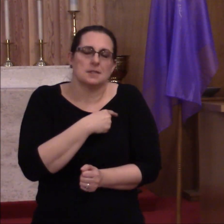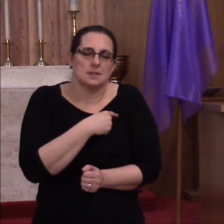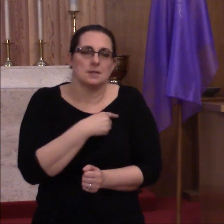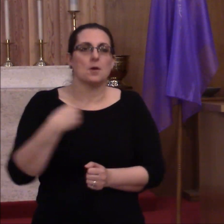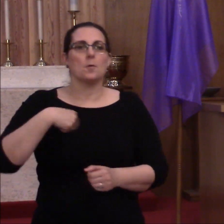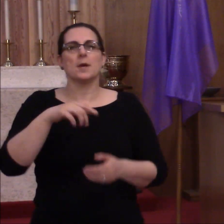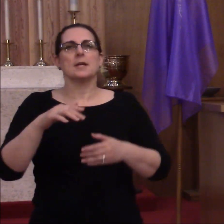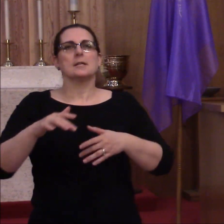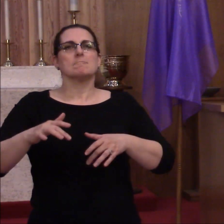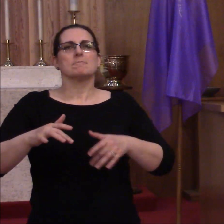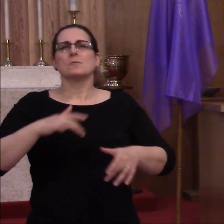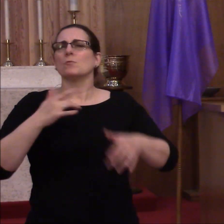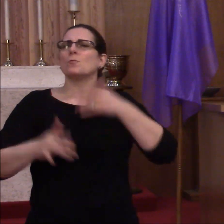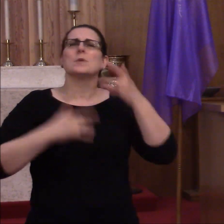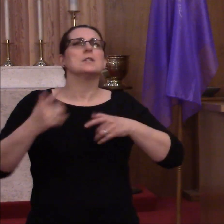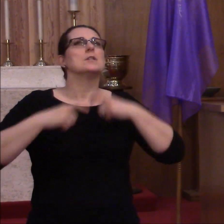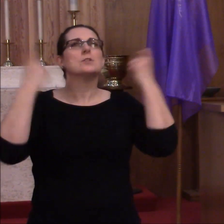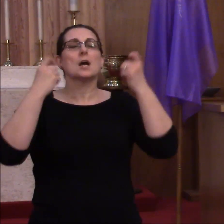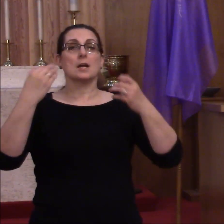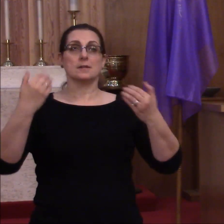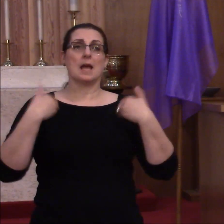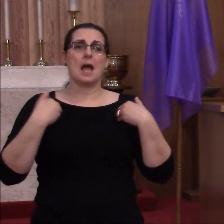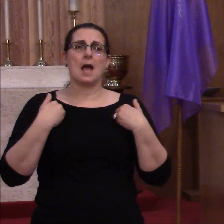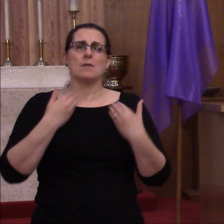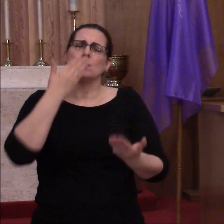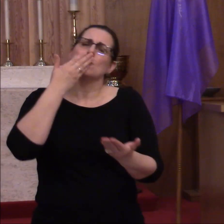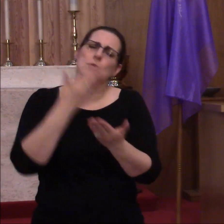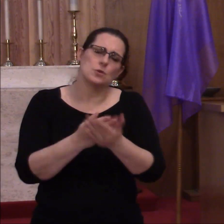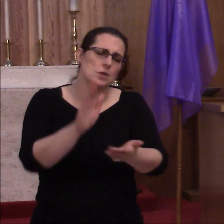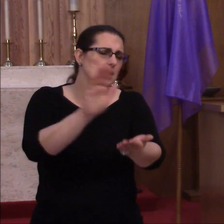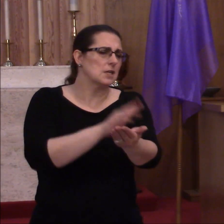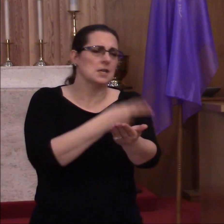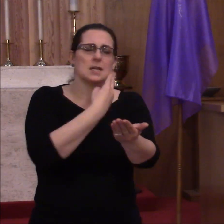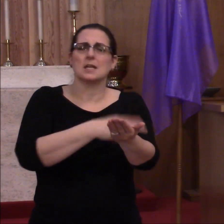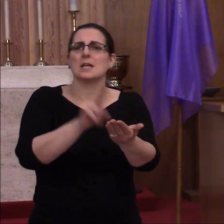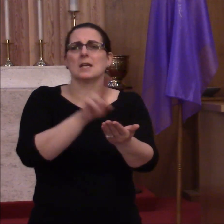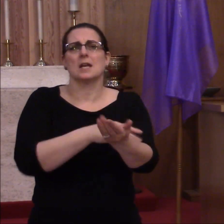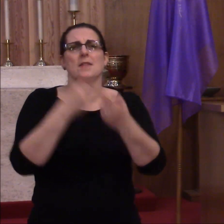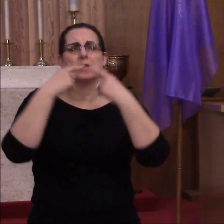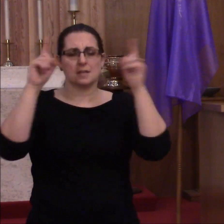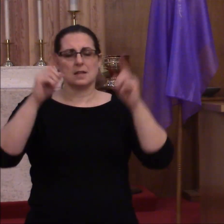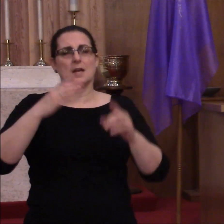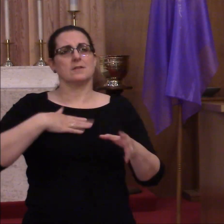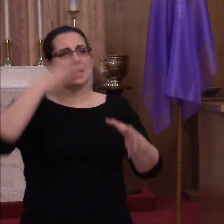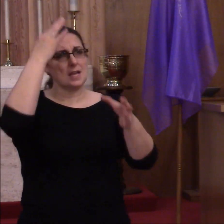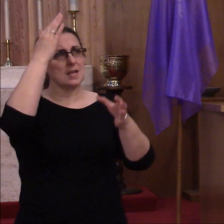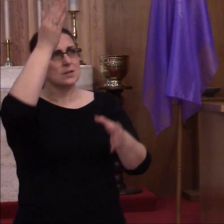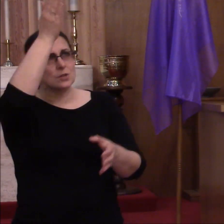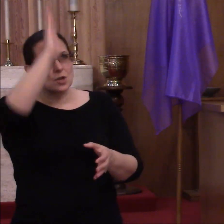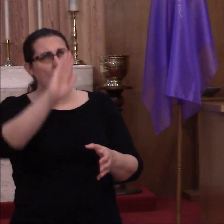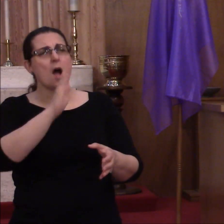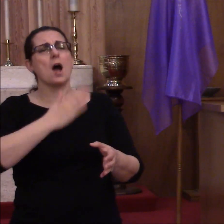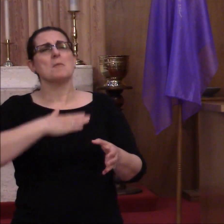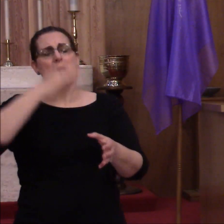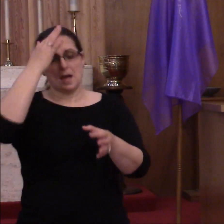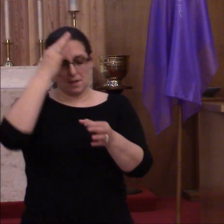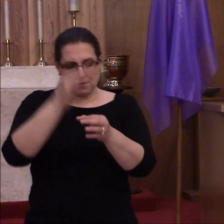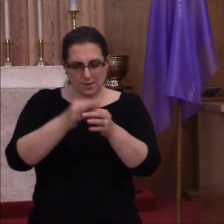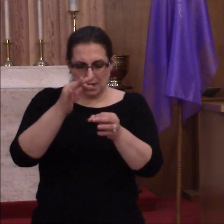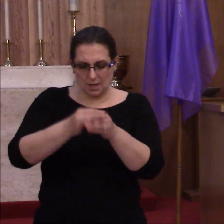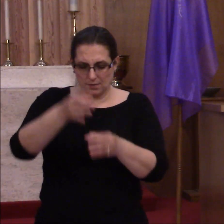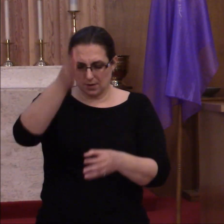that we are comforted with enmity that declares in God my faithful God. I trust when dark my road.